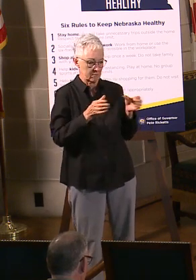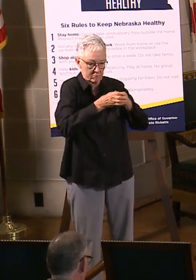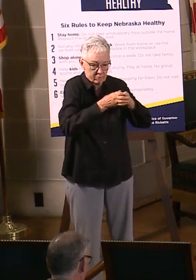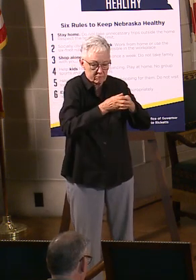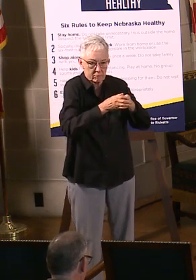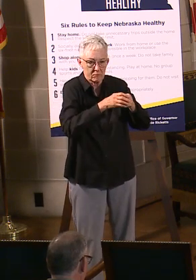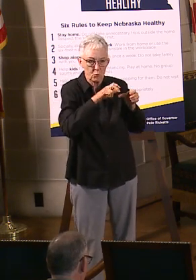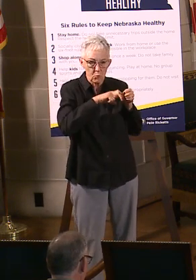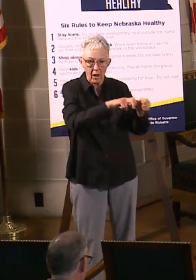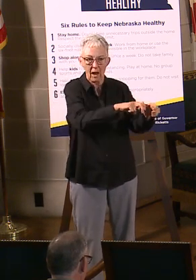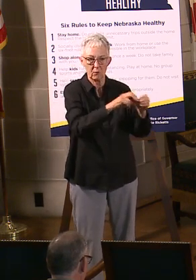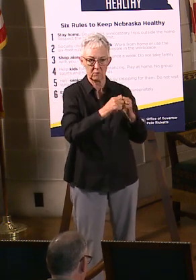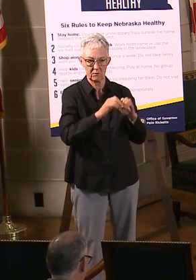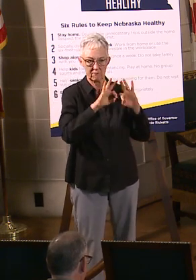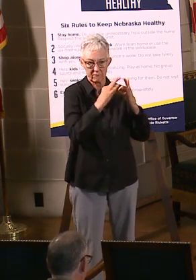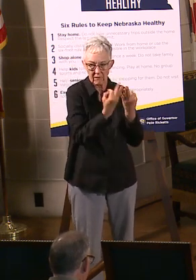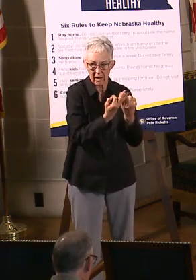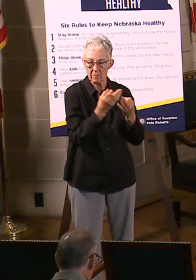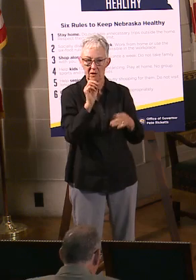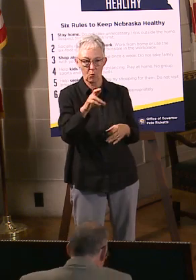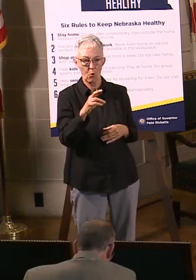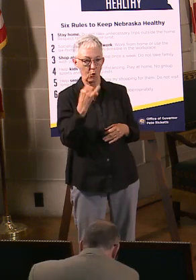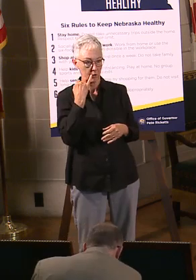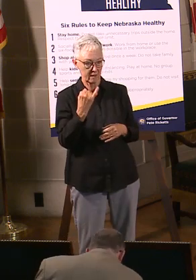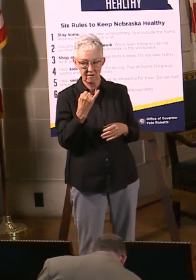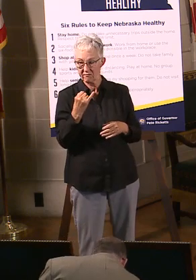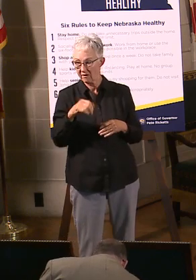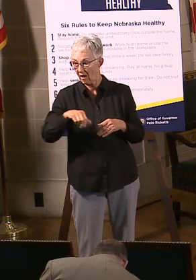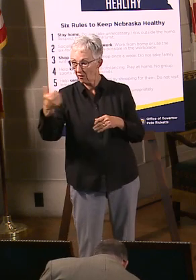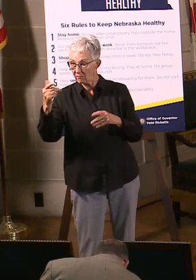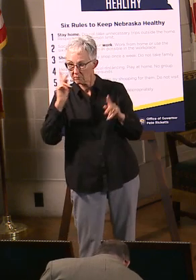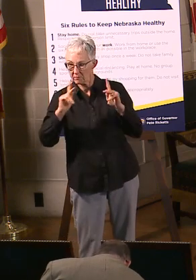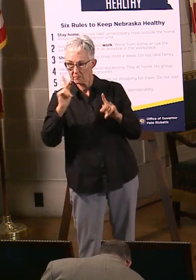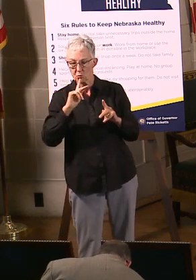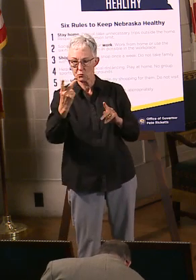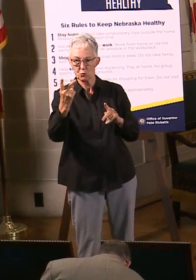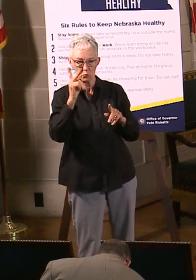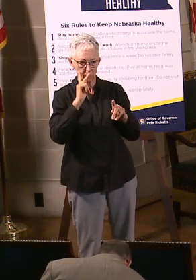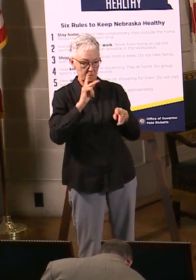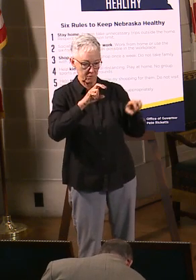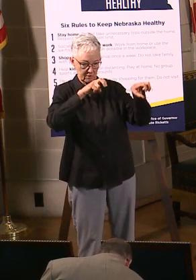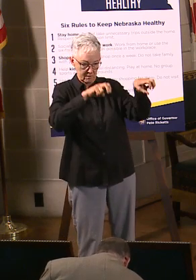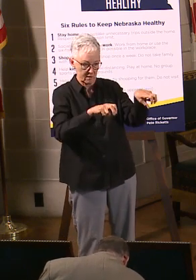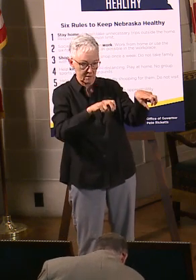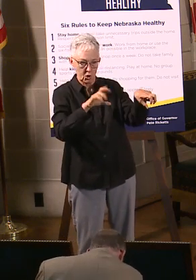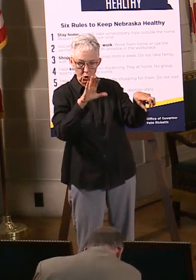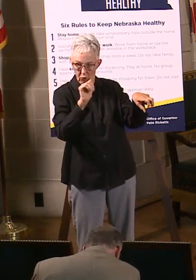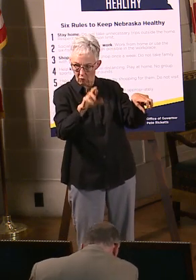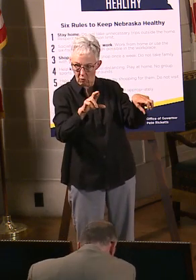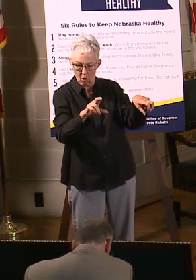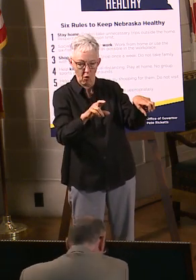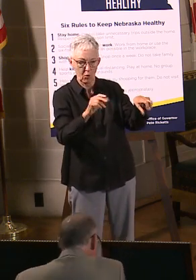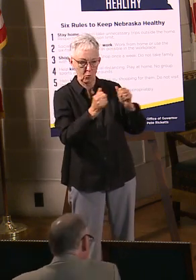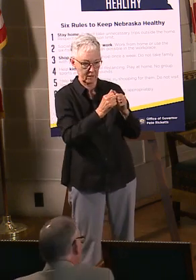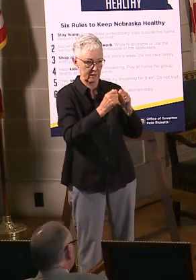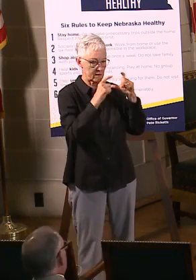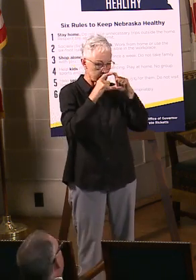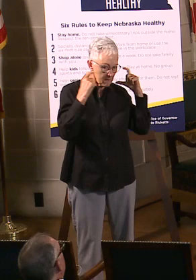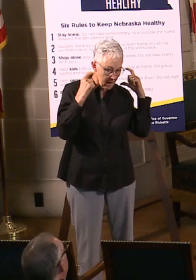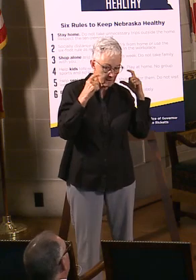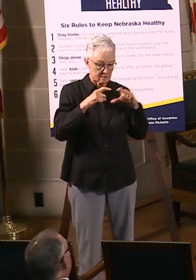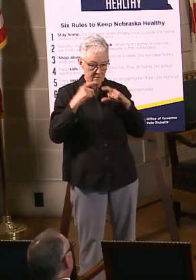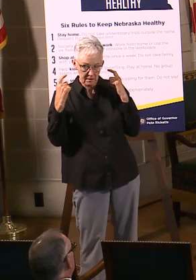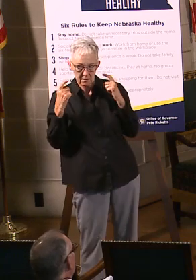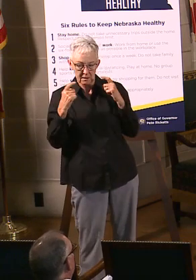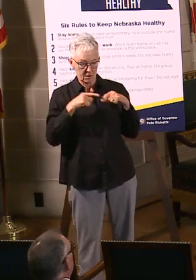people, only two people, both wearing masks. Those are kind of some of the common sense things we can do to slow the spread of virus. When we think about the